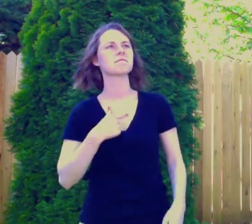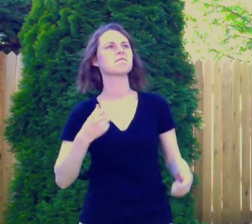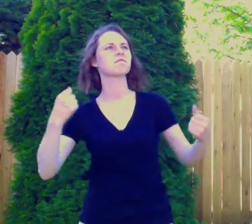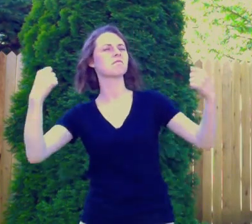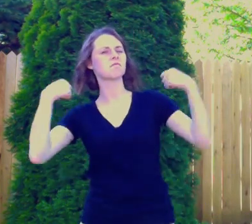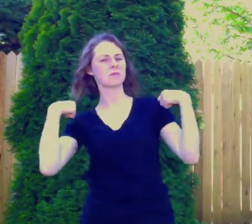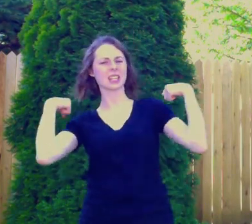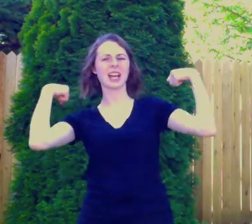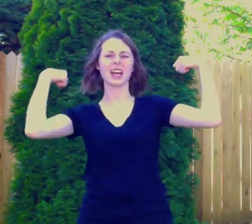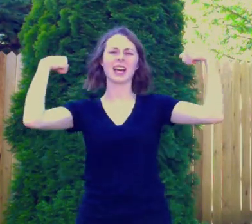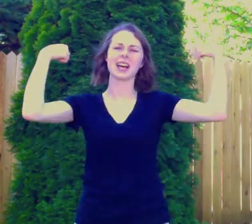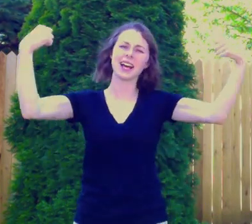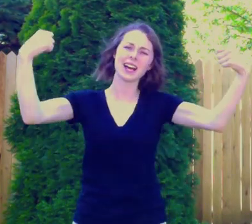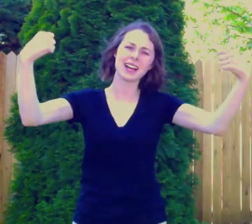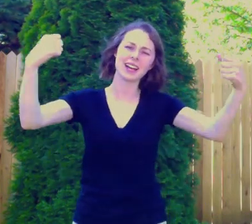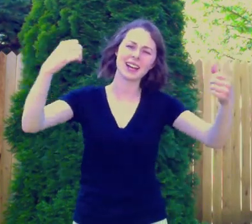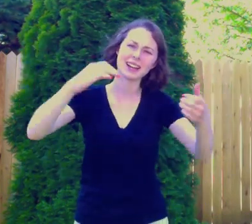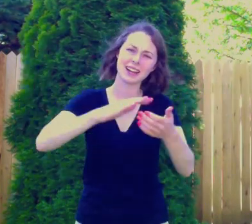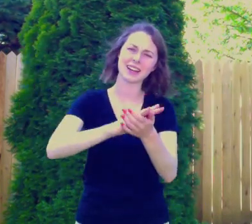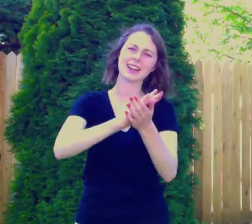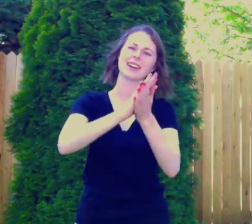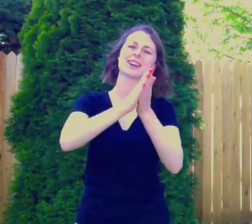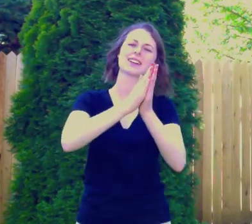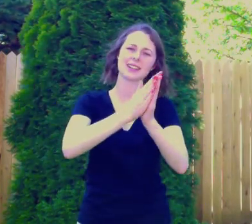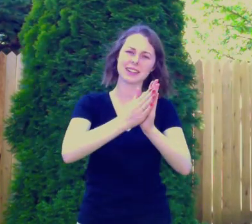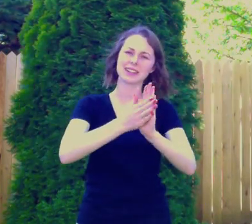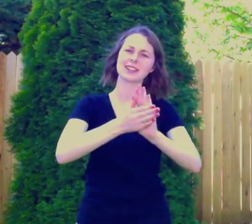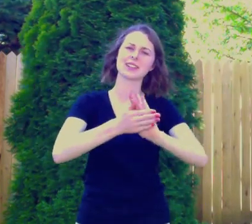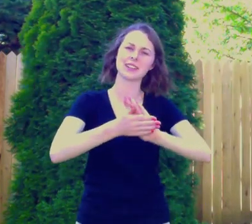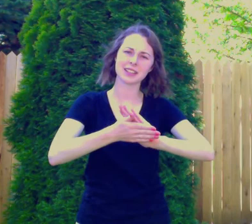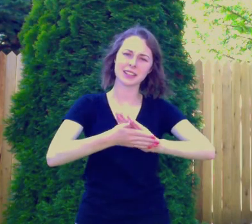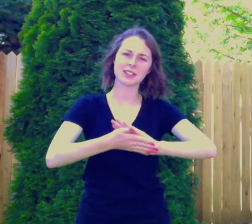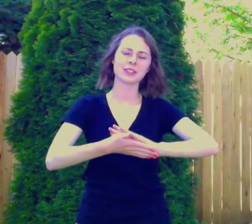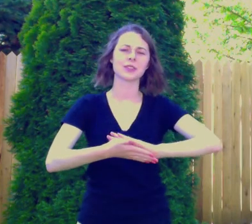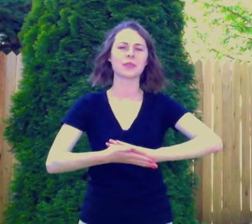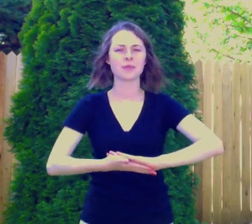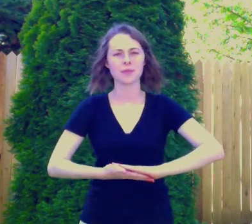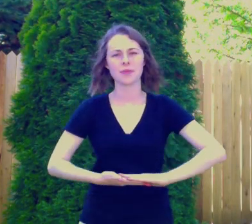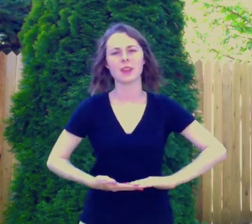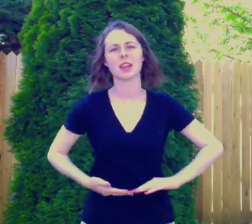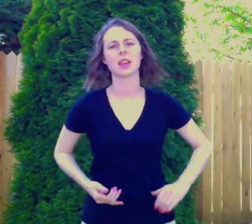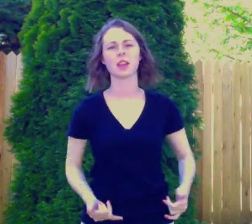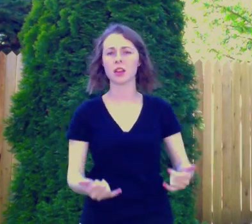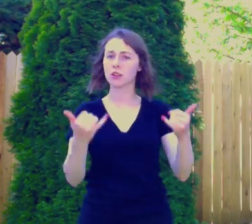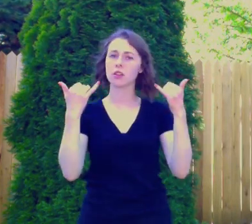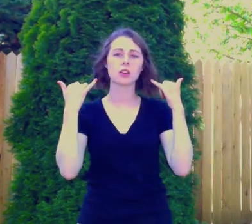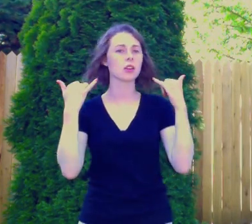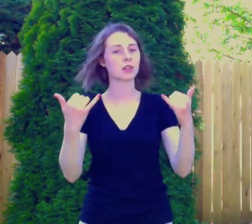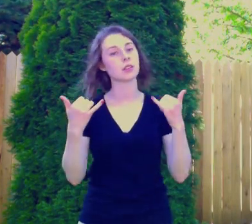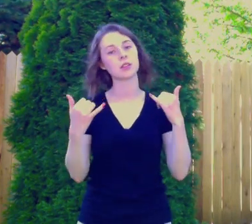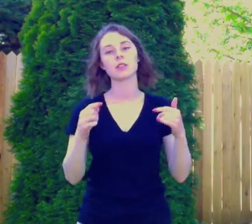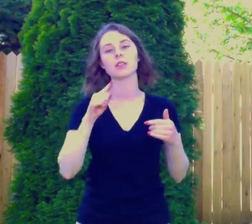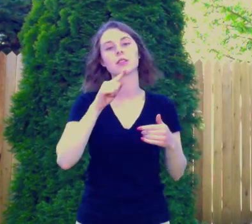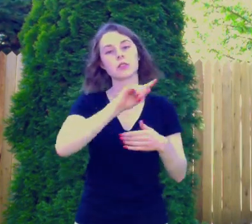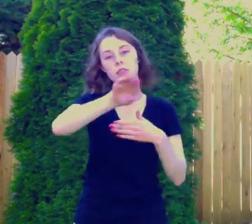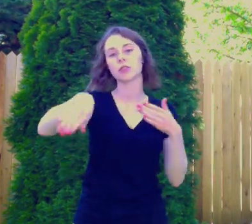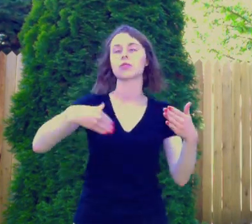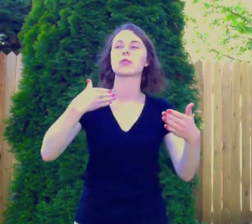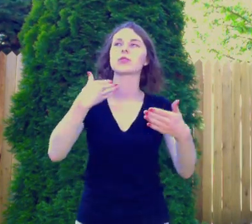Holding out for something I've been leaving All I really